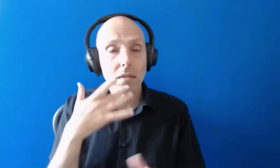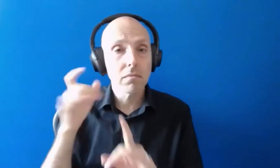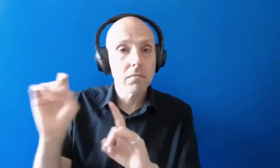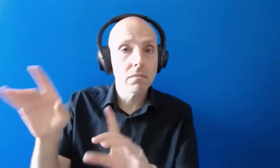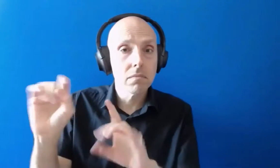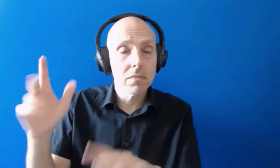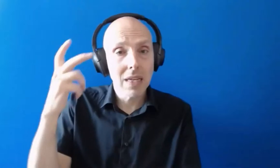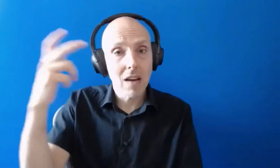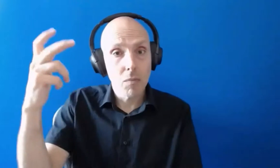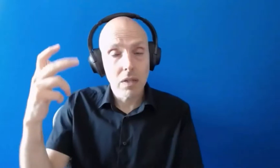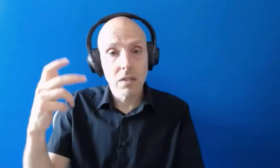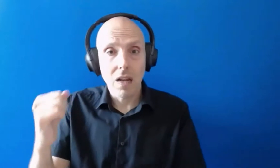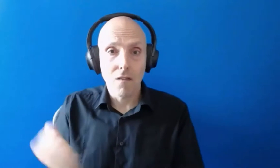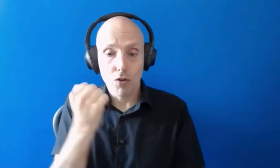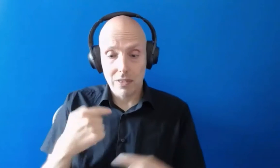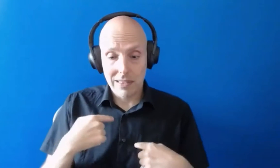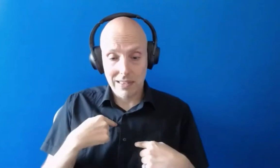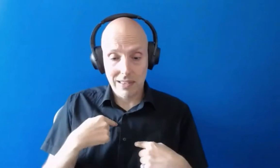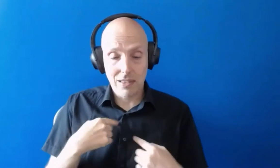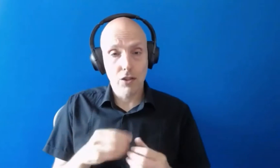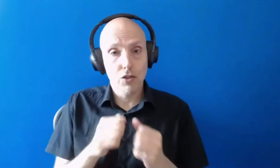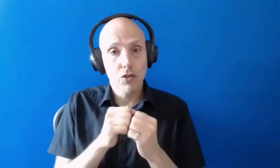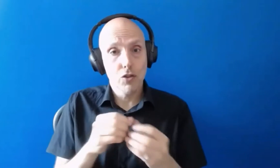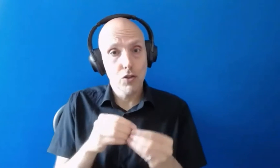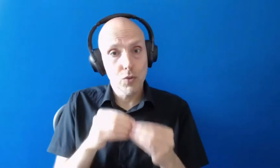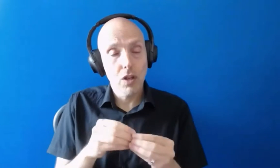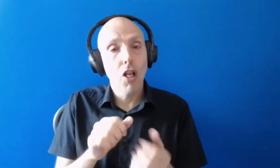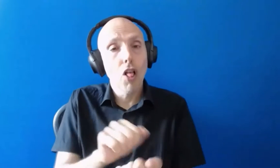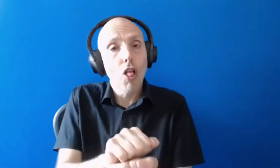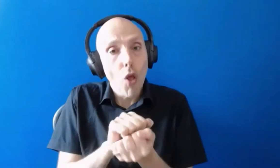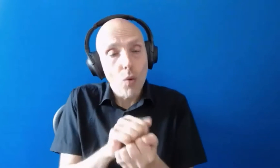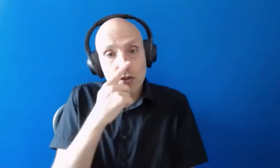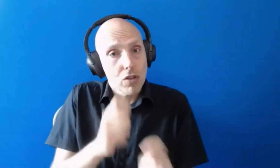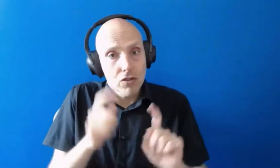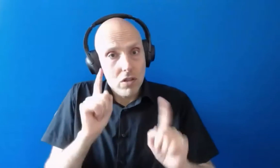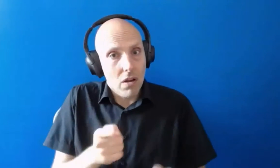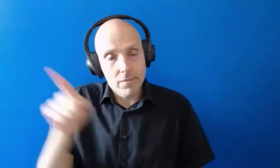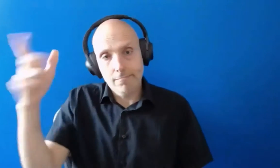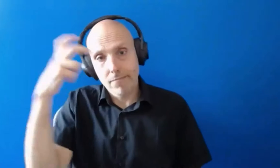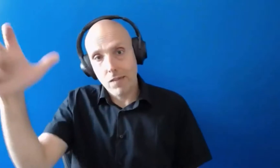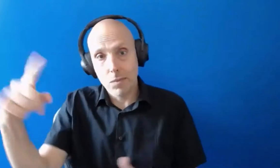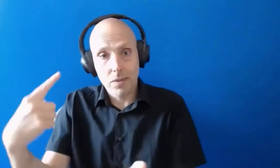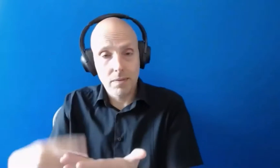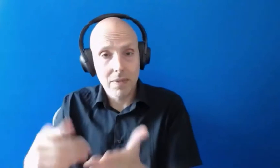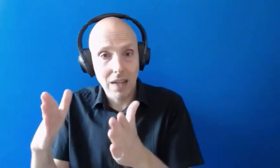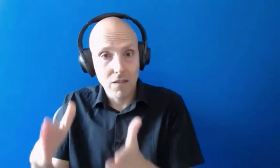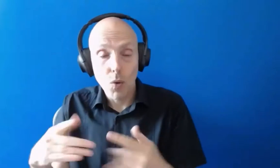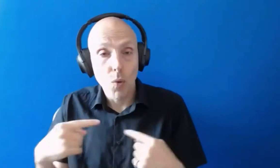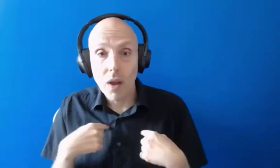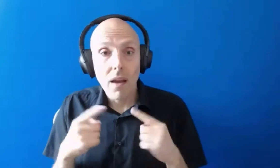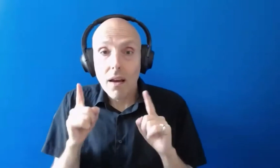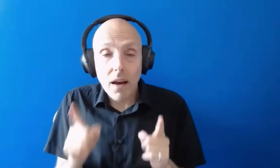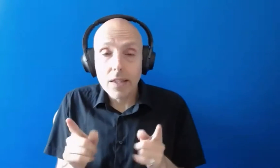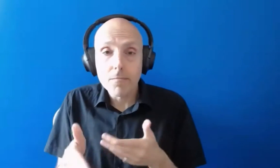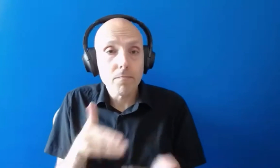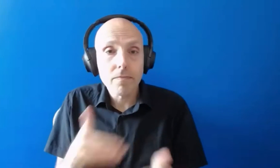unfortunately wouldn't be within um student loans companies gift to change that unfortunately we can't um do anything about that other